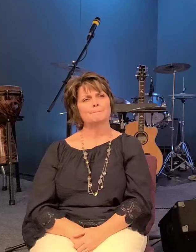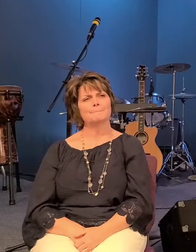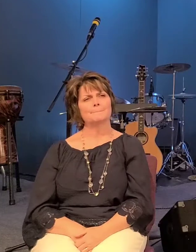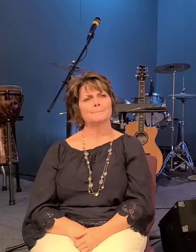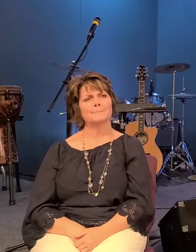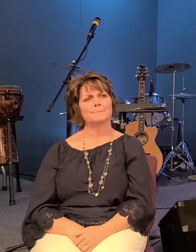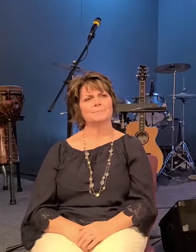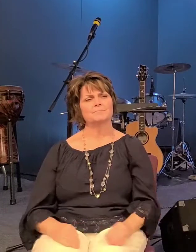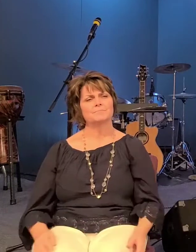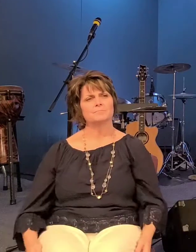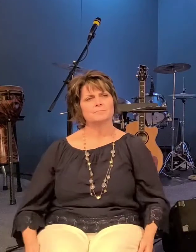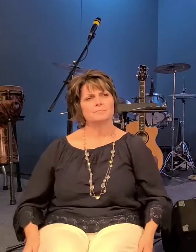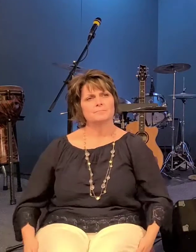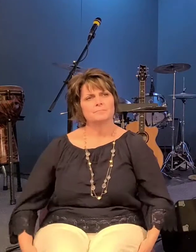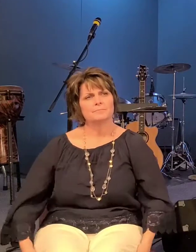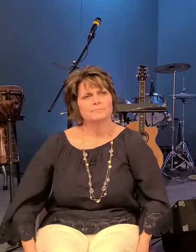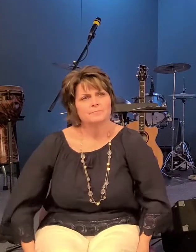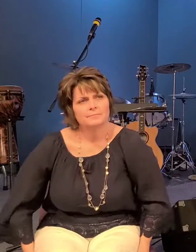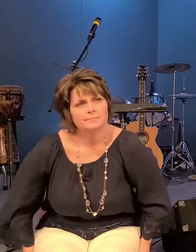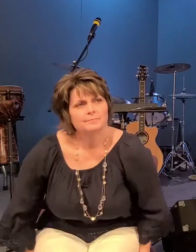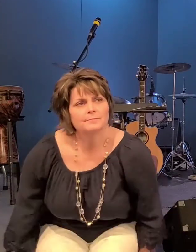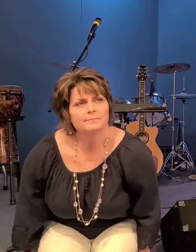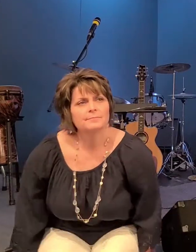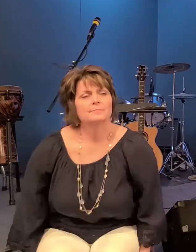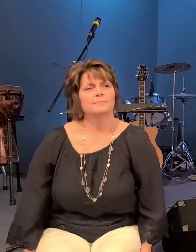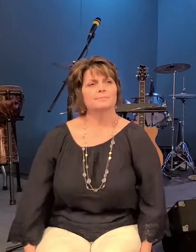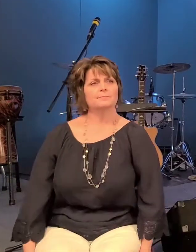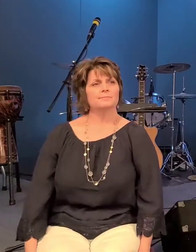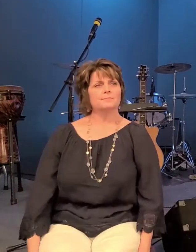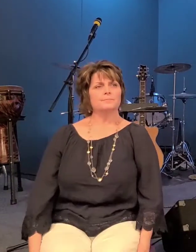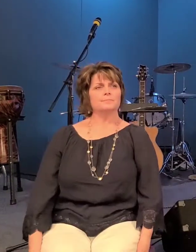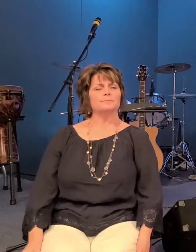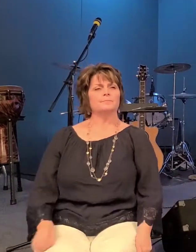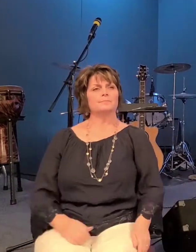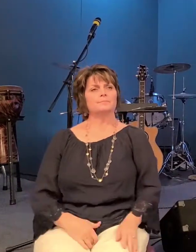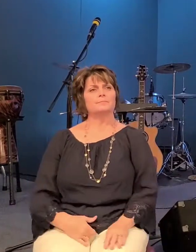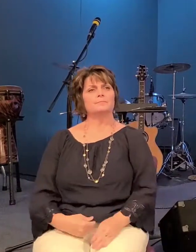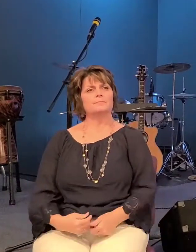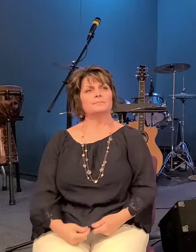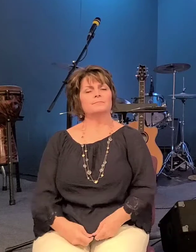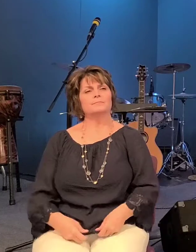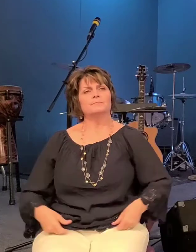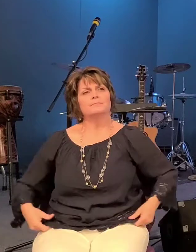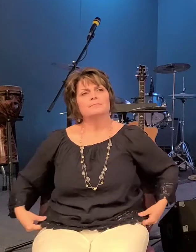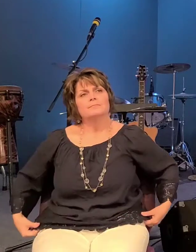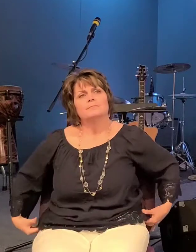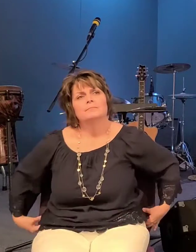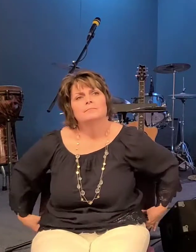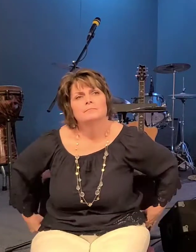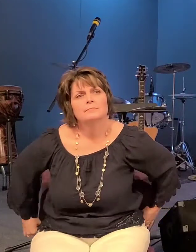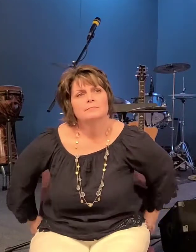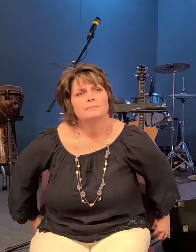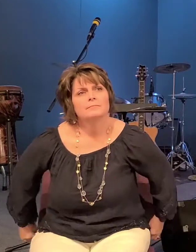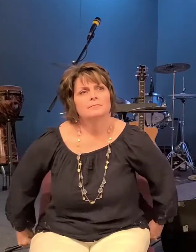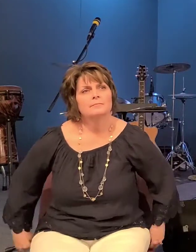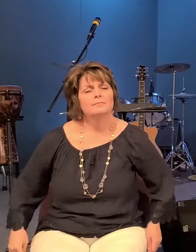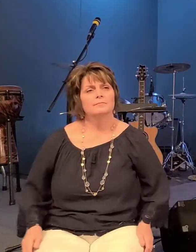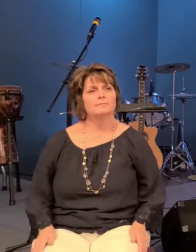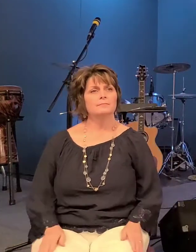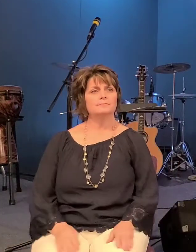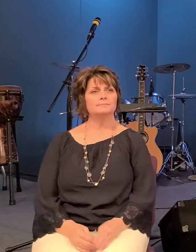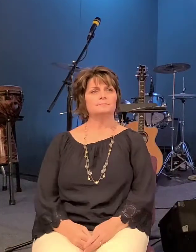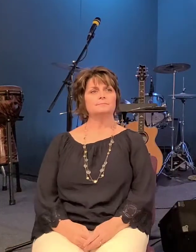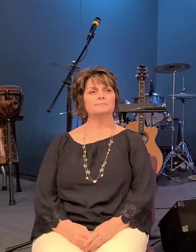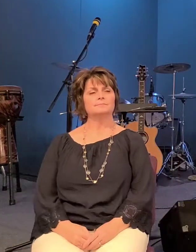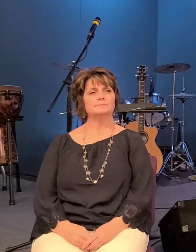the 12 disciples came to him and said send the crowds away to the nearby villages and farms so they can find